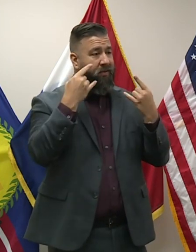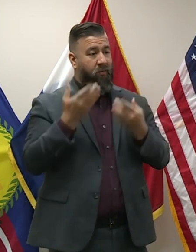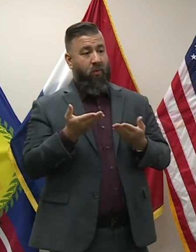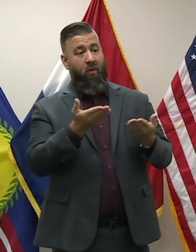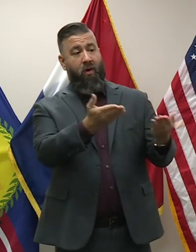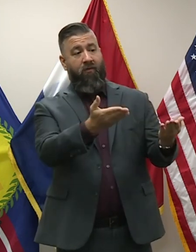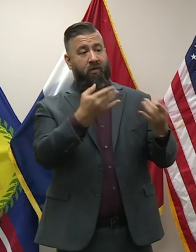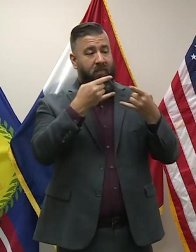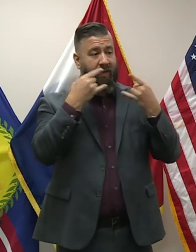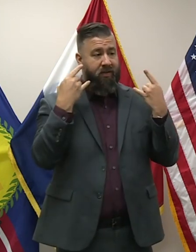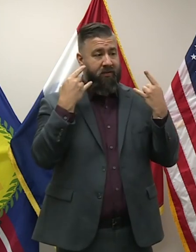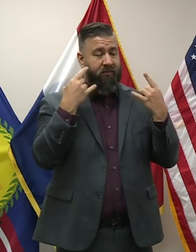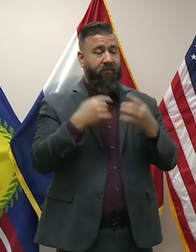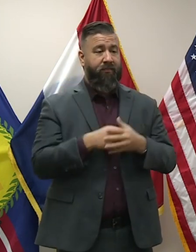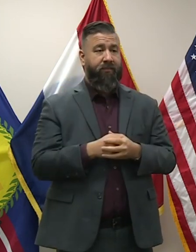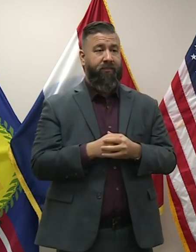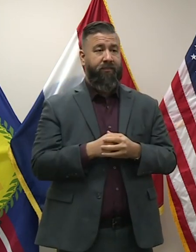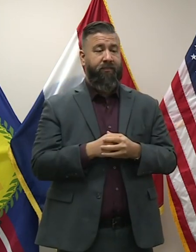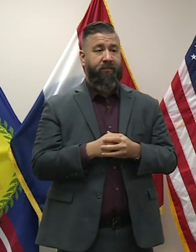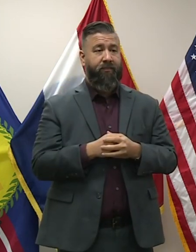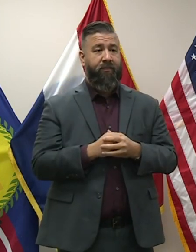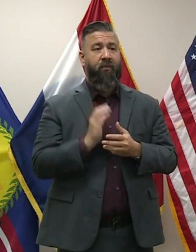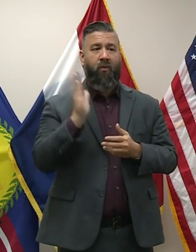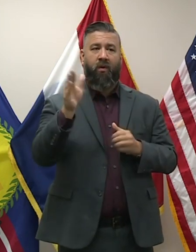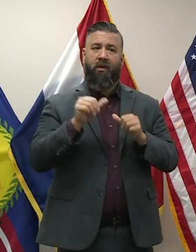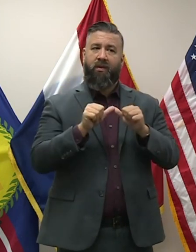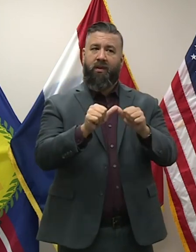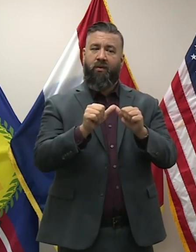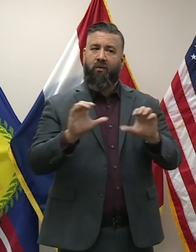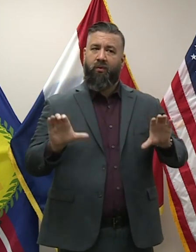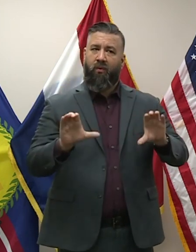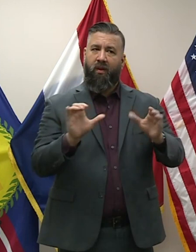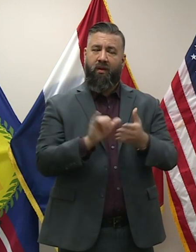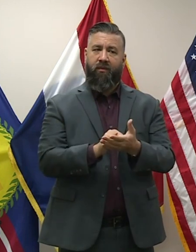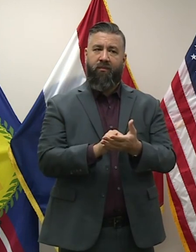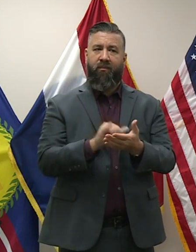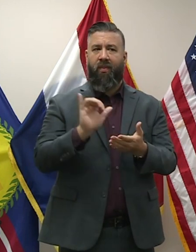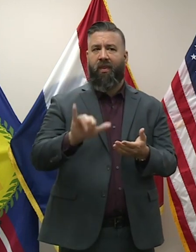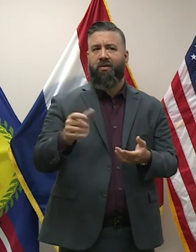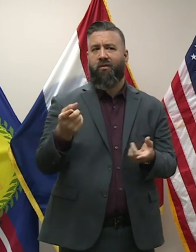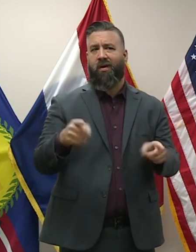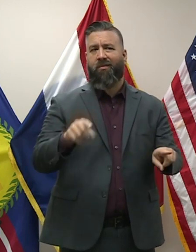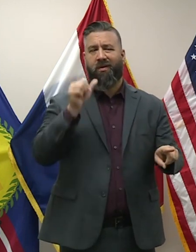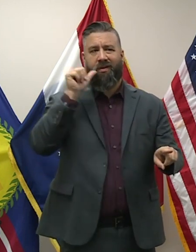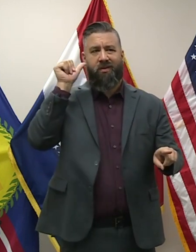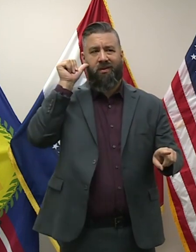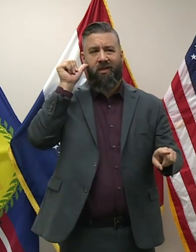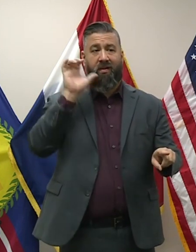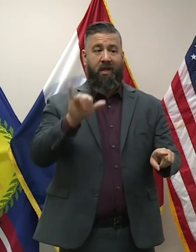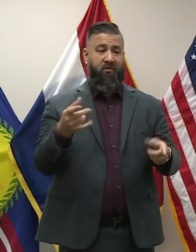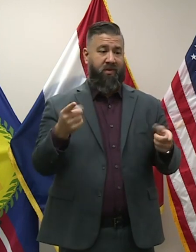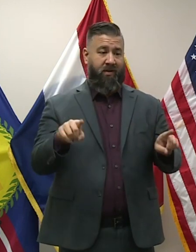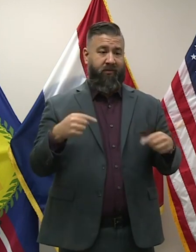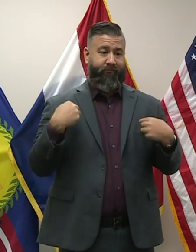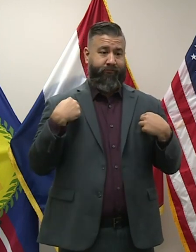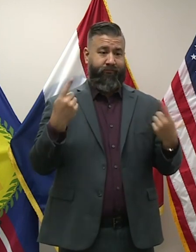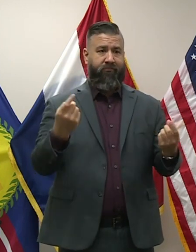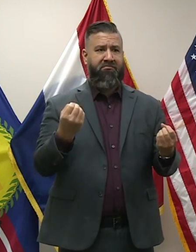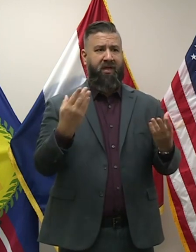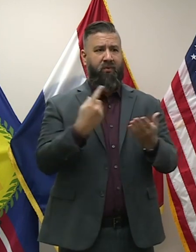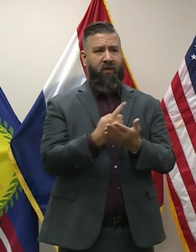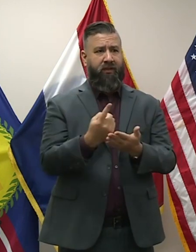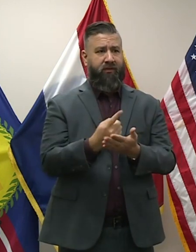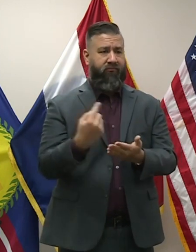or asked to put on a mask if they're not wearing one. And we'll continue to do that. That's what happened yesterday. That's what's been happening for several weeks.